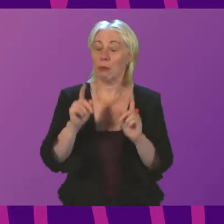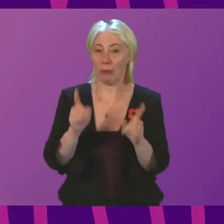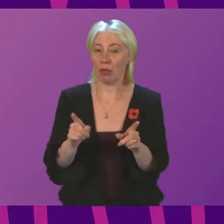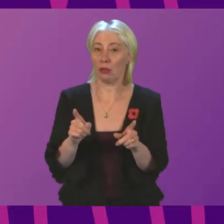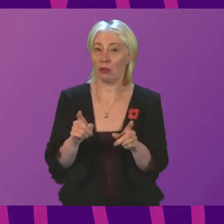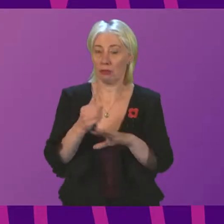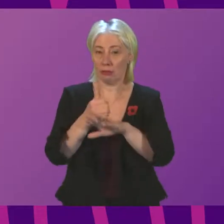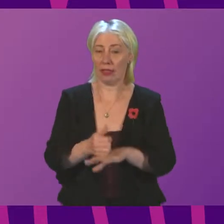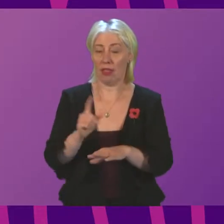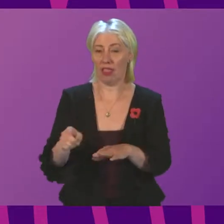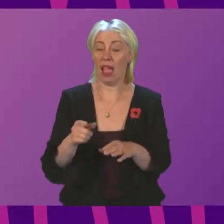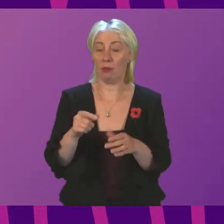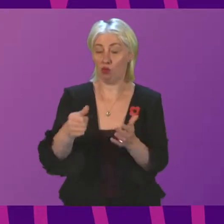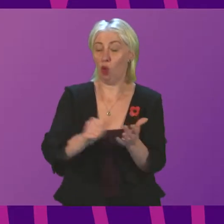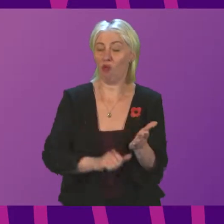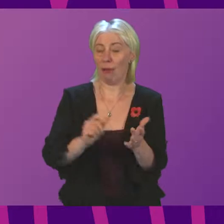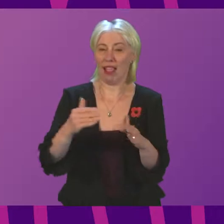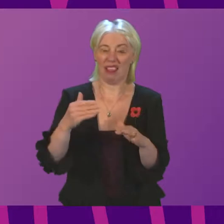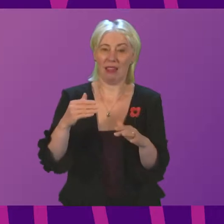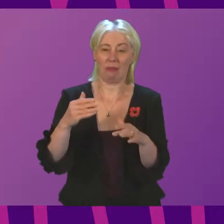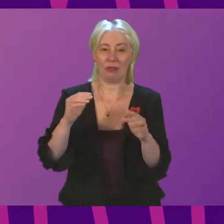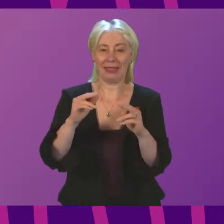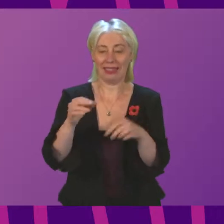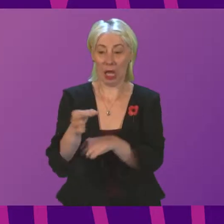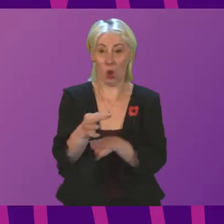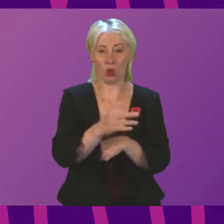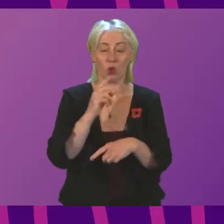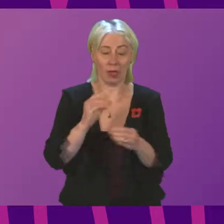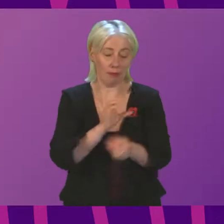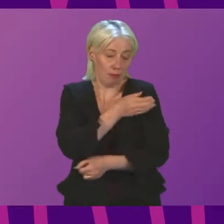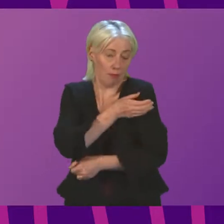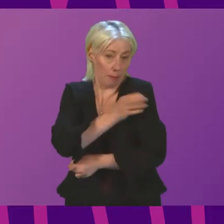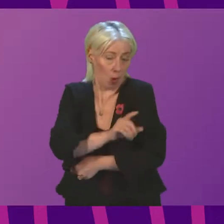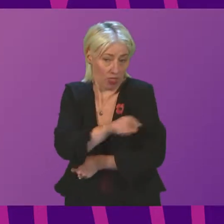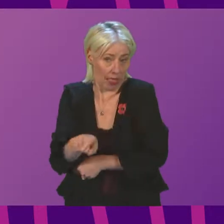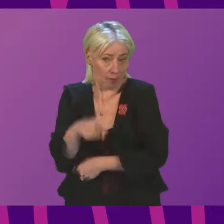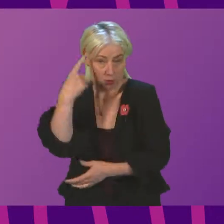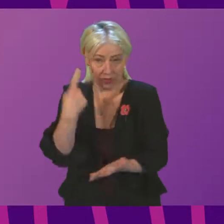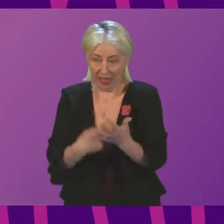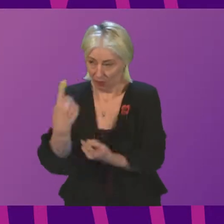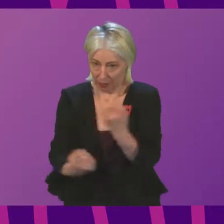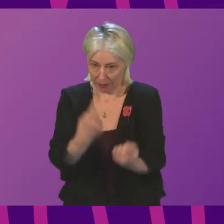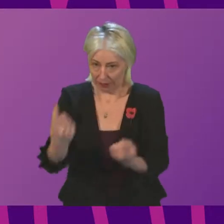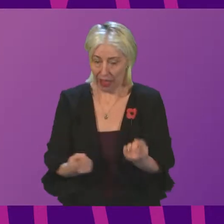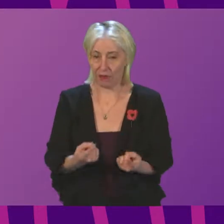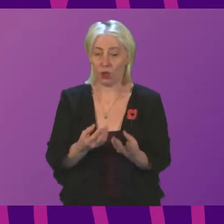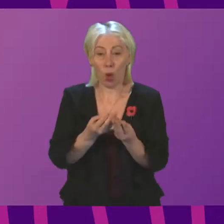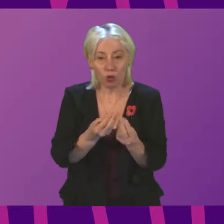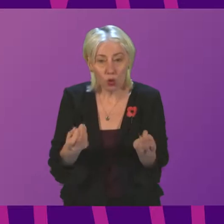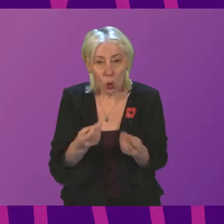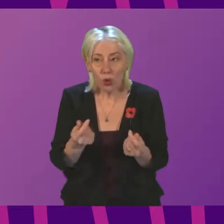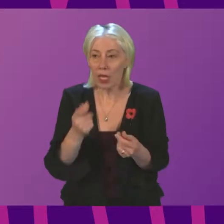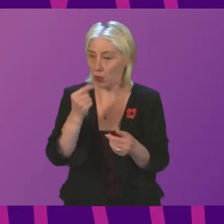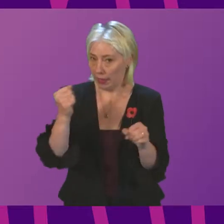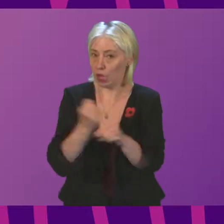Fundamentally, Climate Action Towns Programme will empower local communities to be able to take more of these decisions and to resource them to undertake that